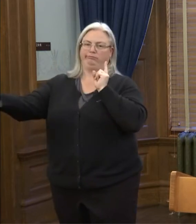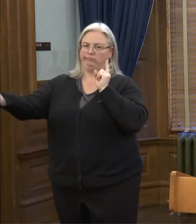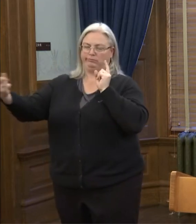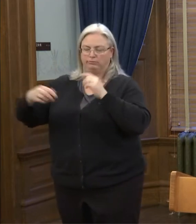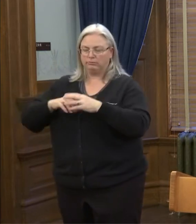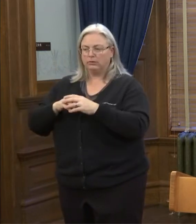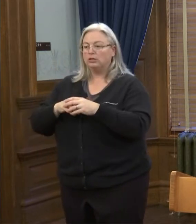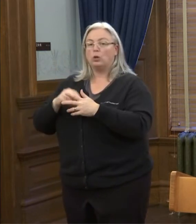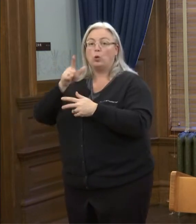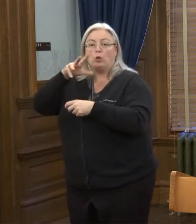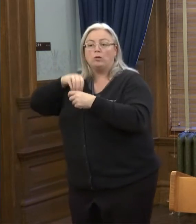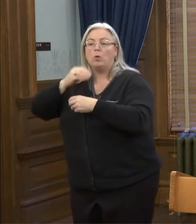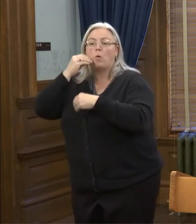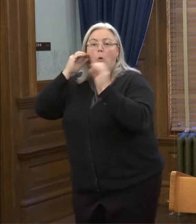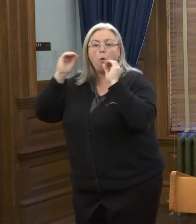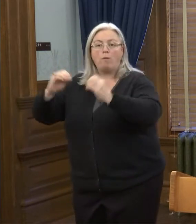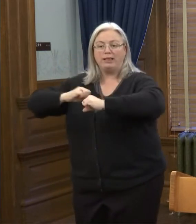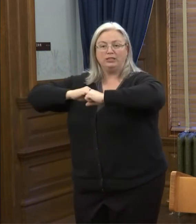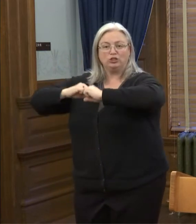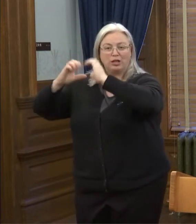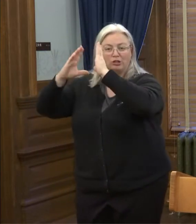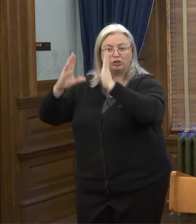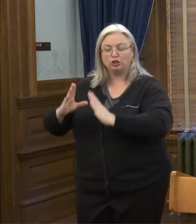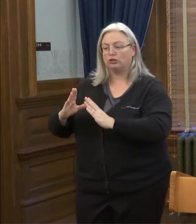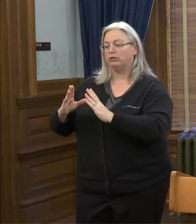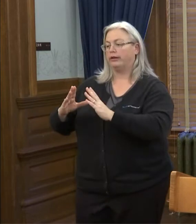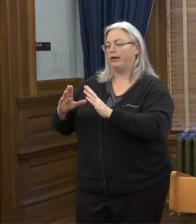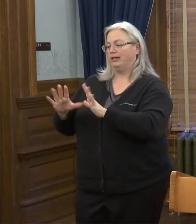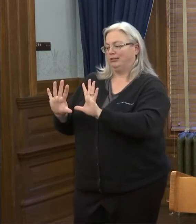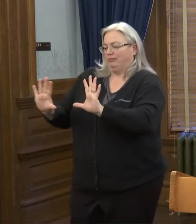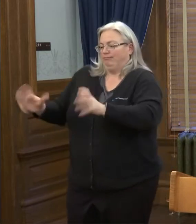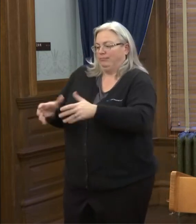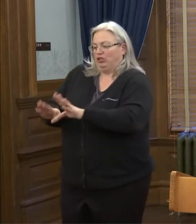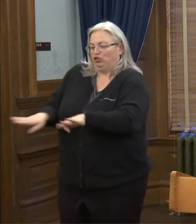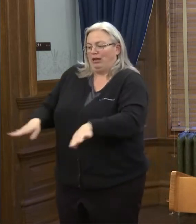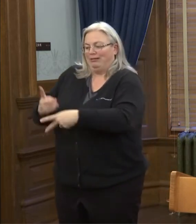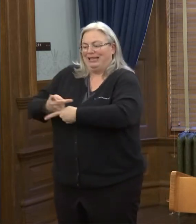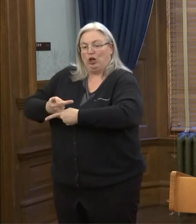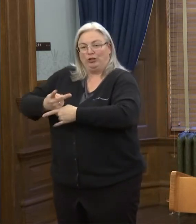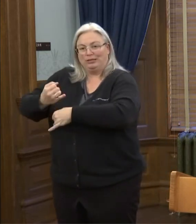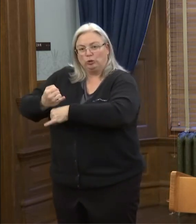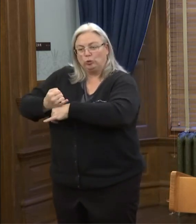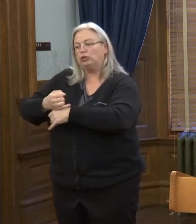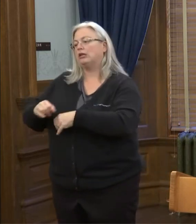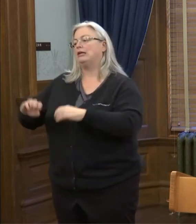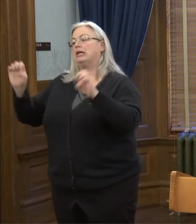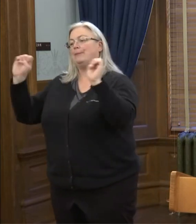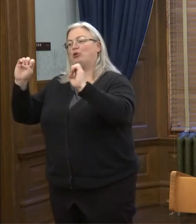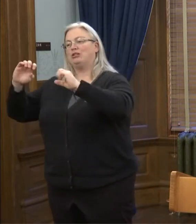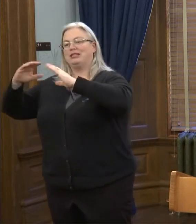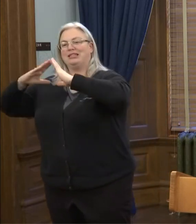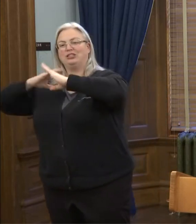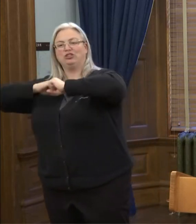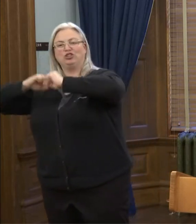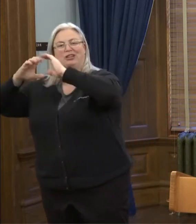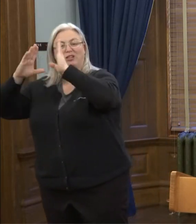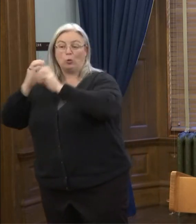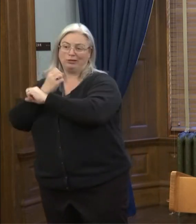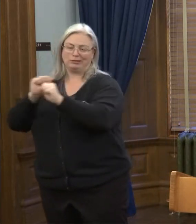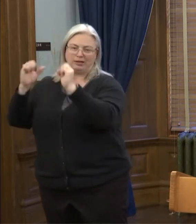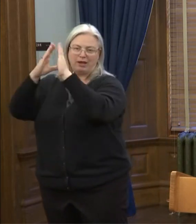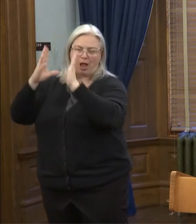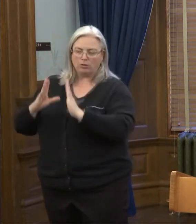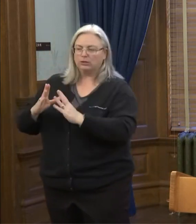Those include homeless shelters, congregate child care institutions, emergency shelters or safe houses,